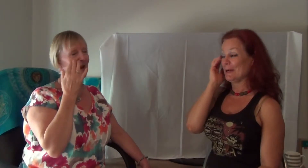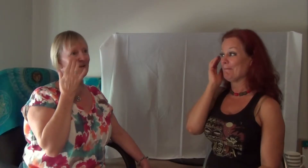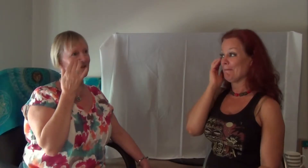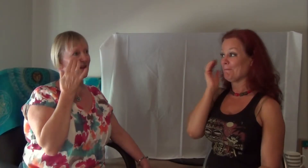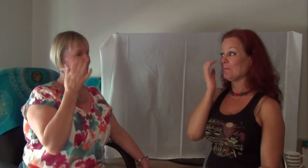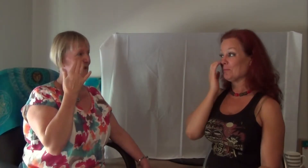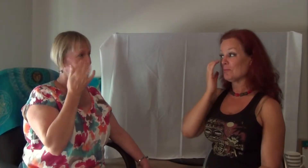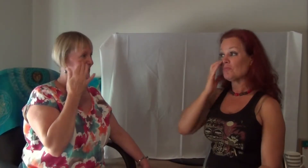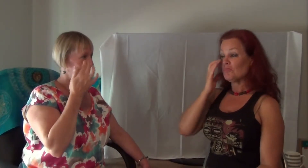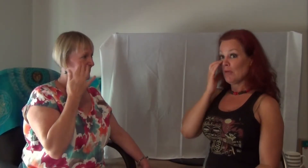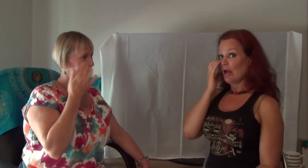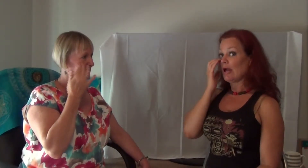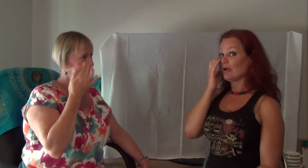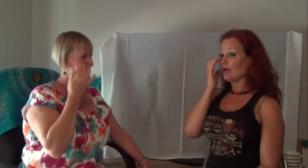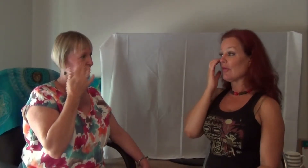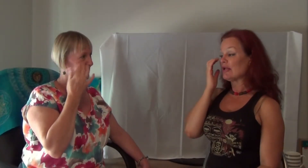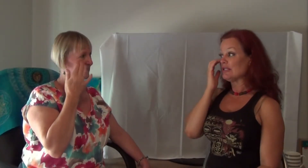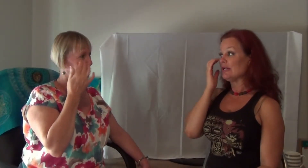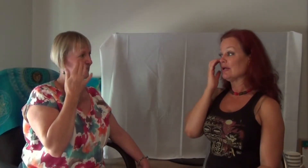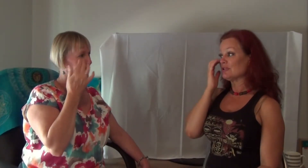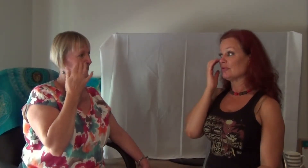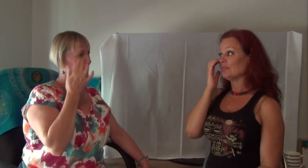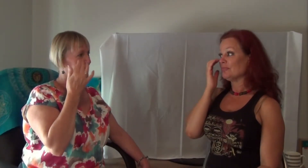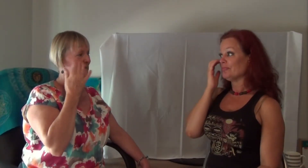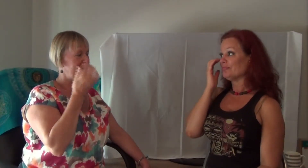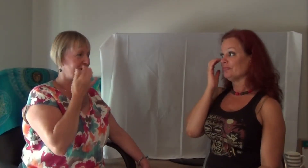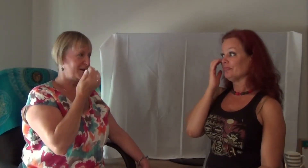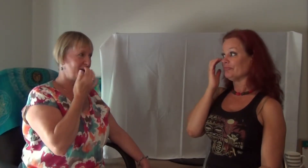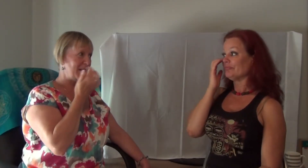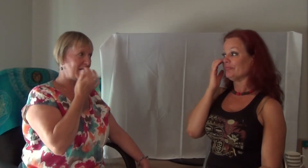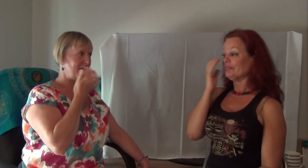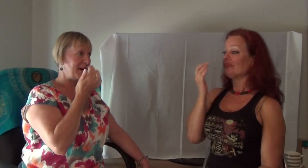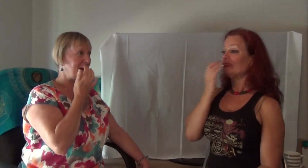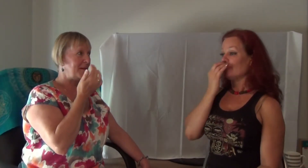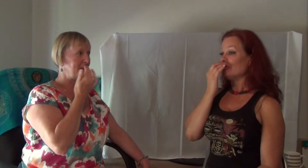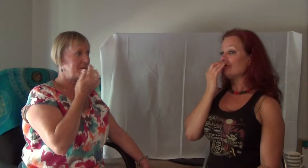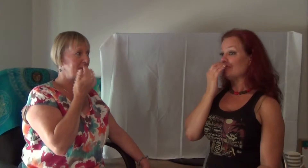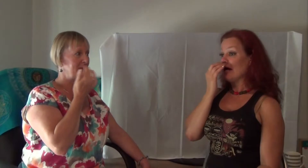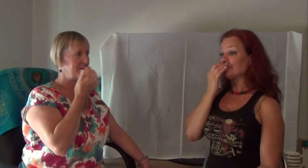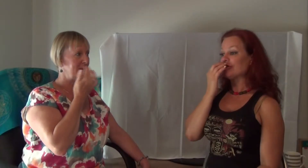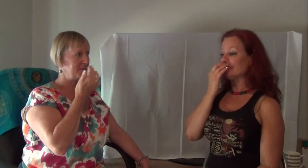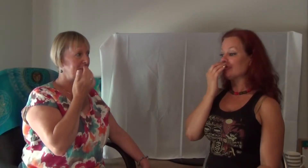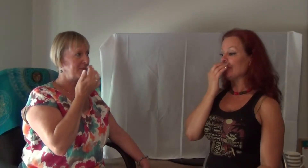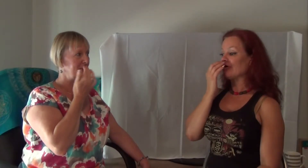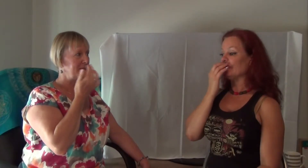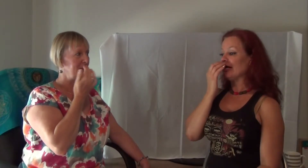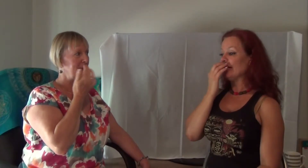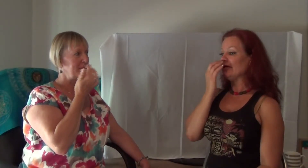Anger at that teenager. Anger at that teenager. Who smashed into the back of my head. Who smashed into the back of my head.